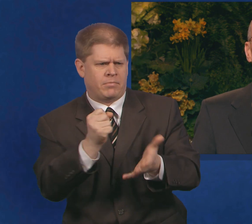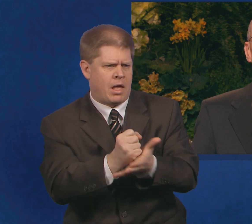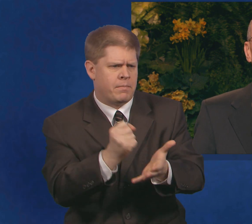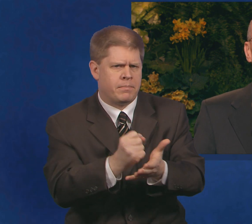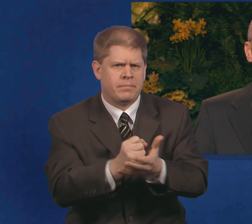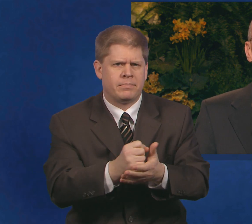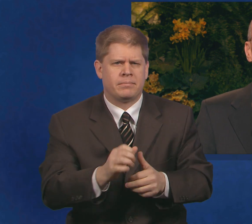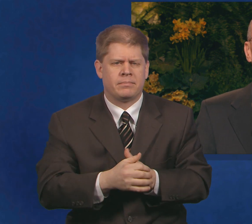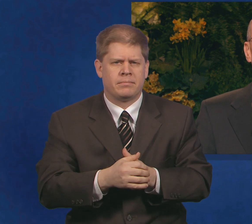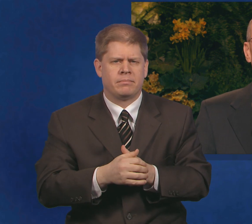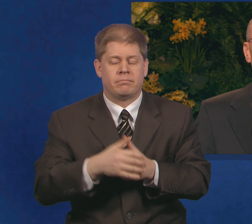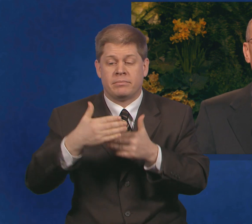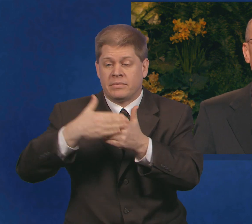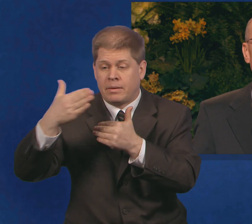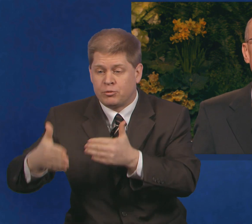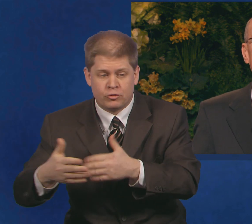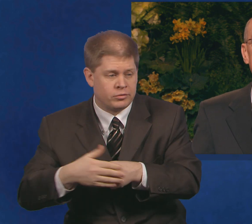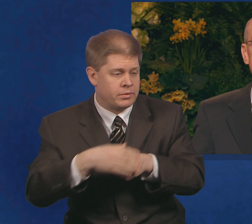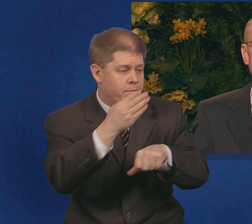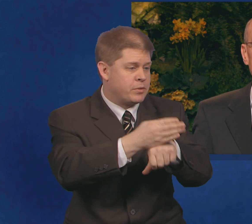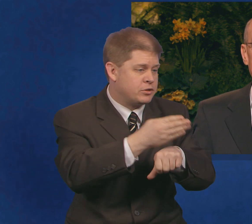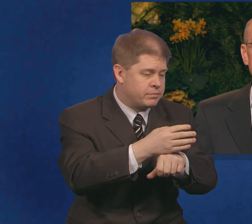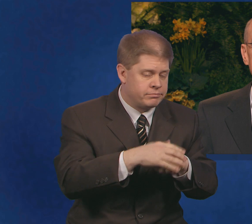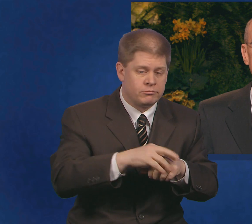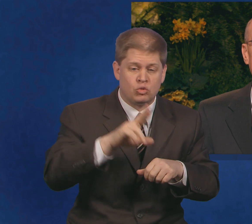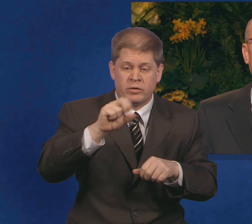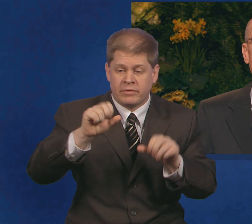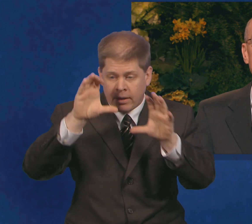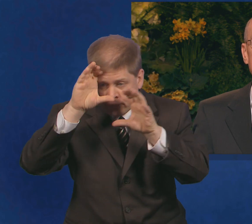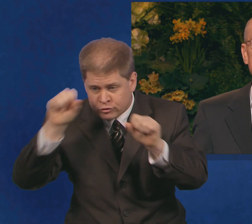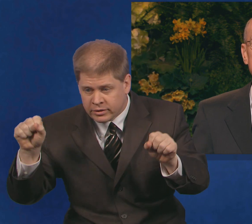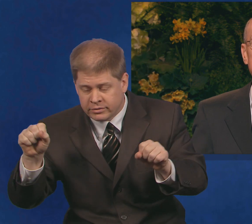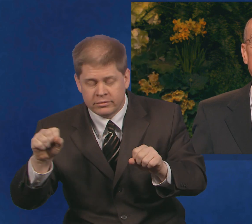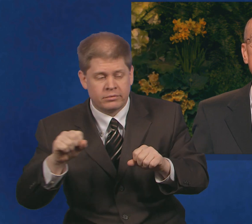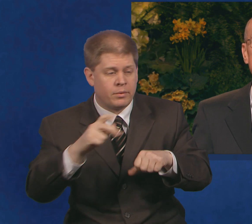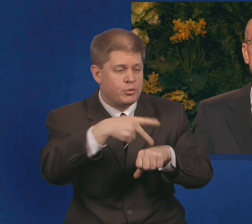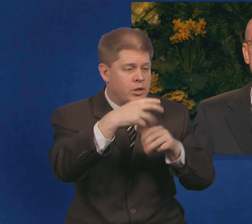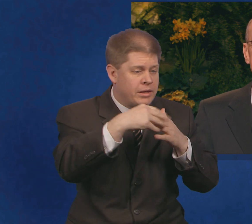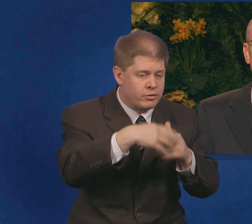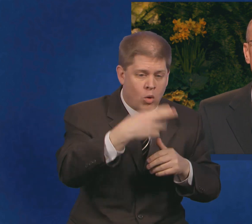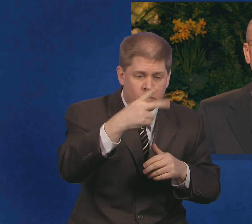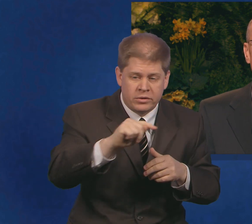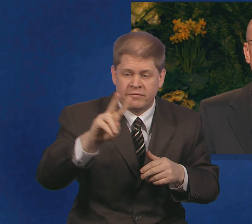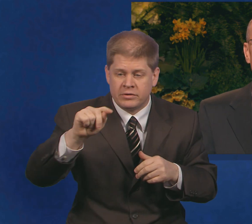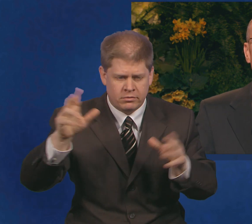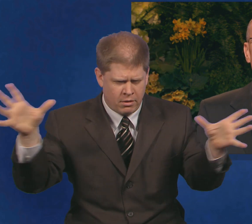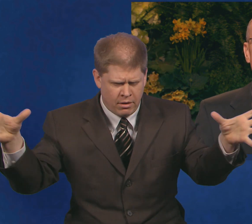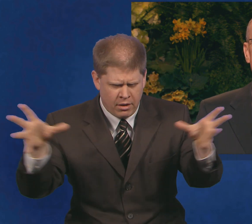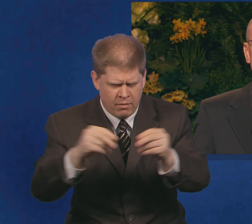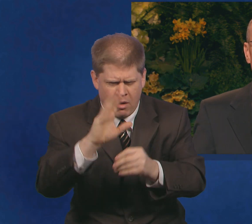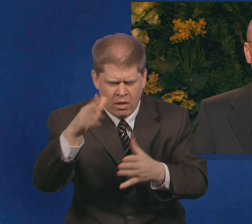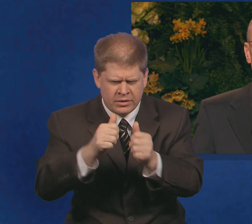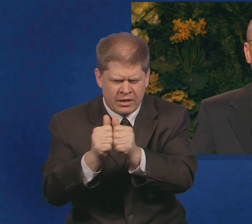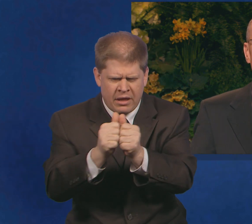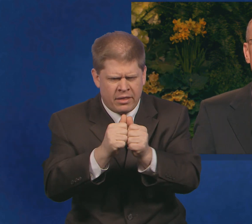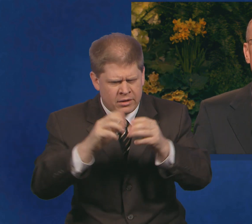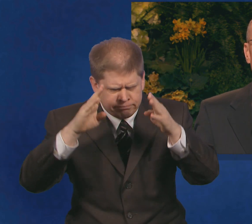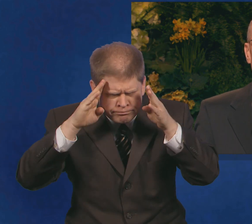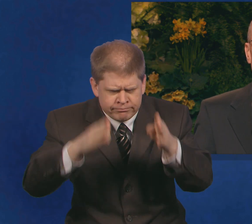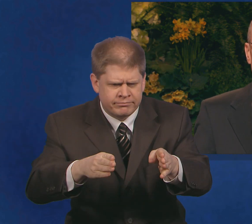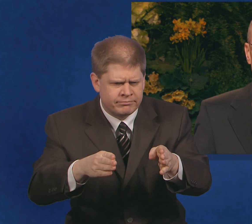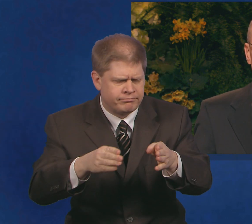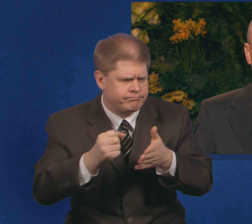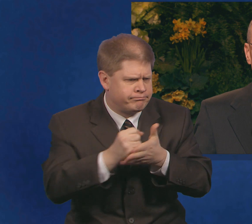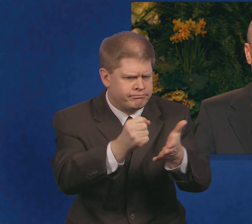Neighbors, bishops, relief society presidents, quorum leaders, home teachers, and visiting teachers left